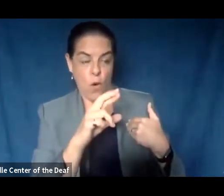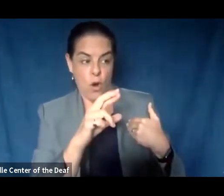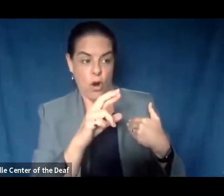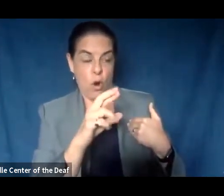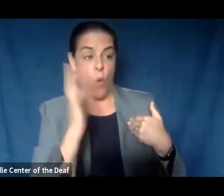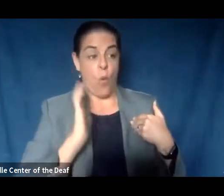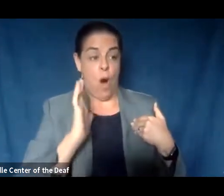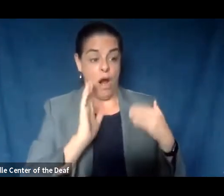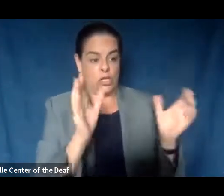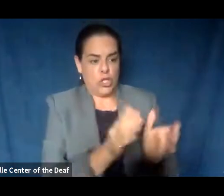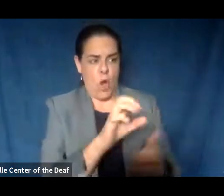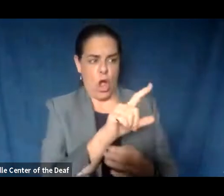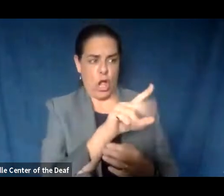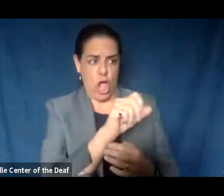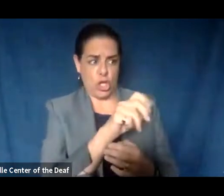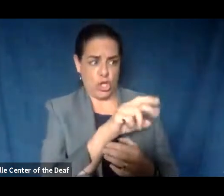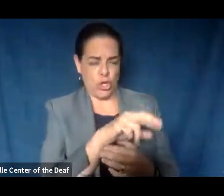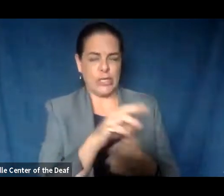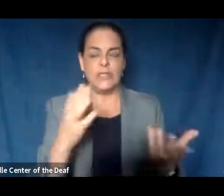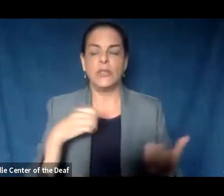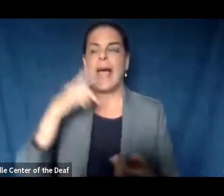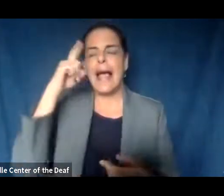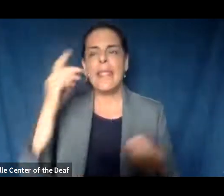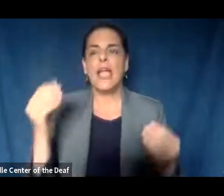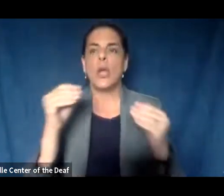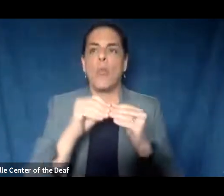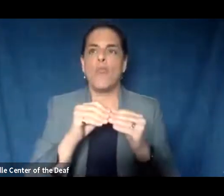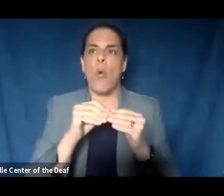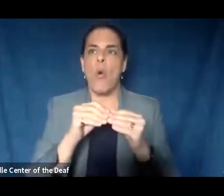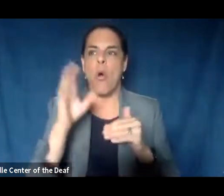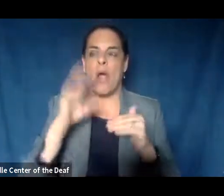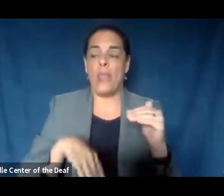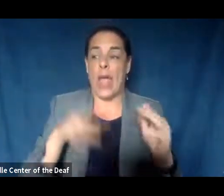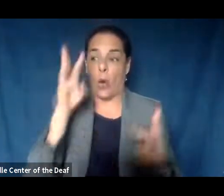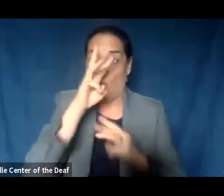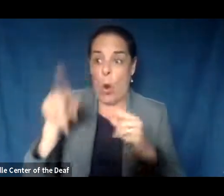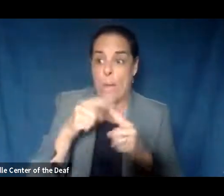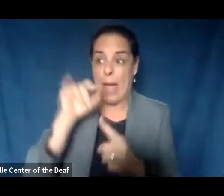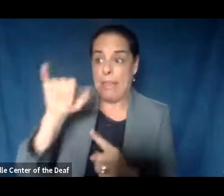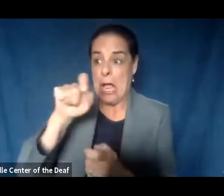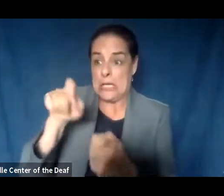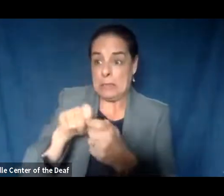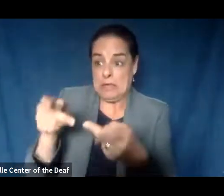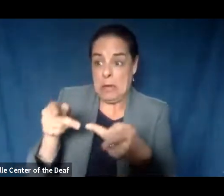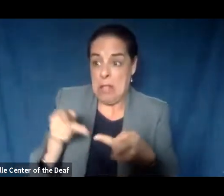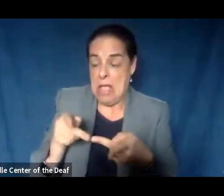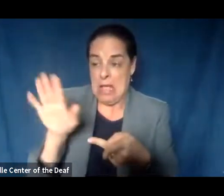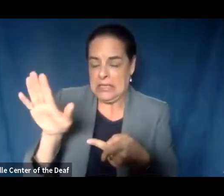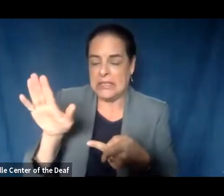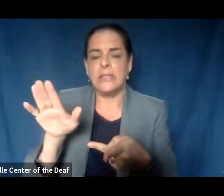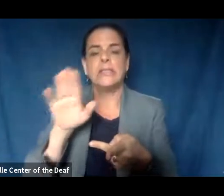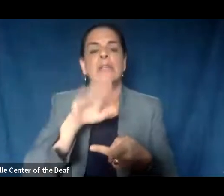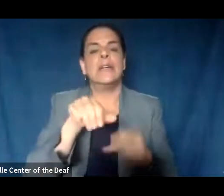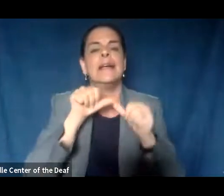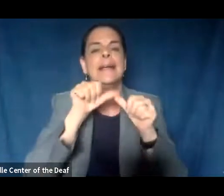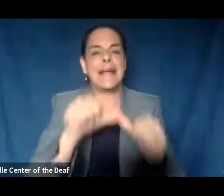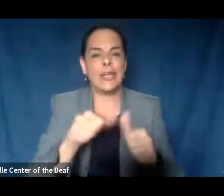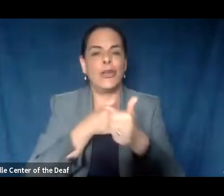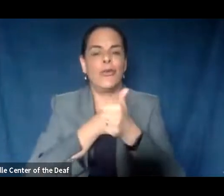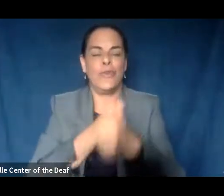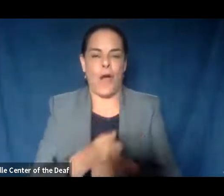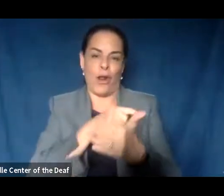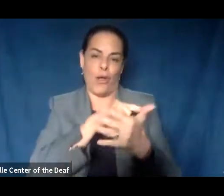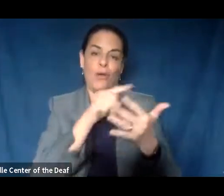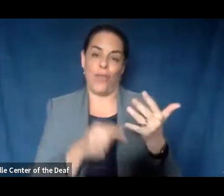You know, I think what people need to do more than be concerned about that particular location is to continue to observe the five